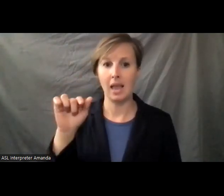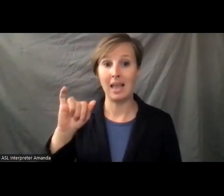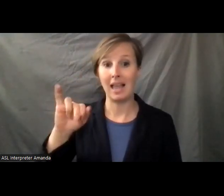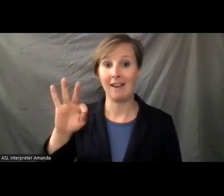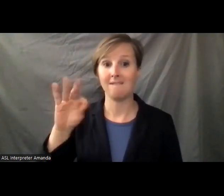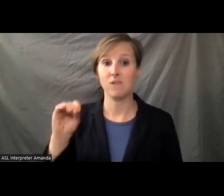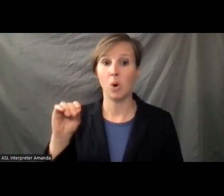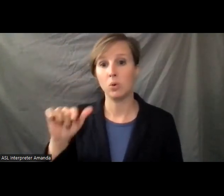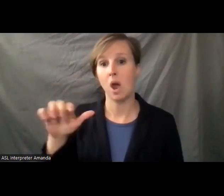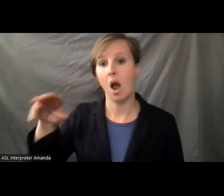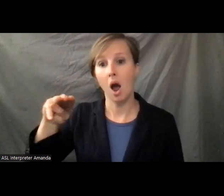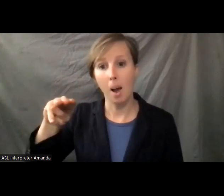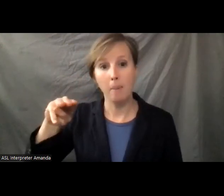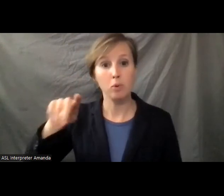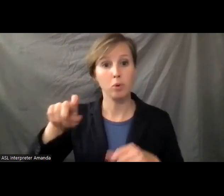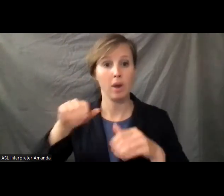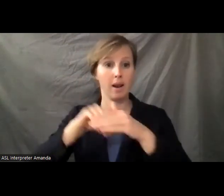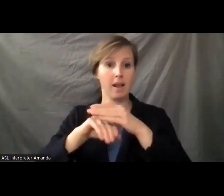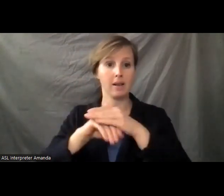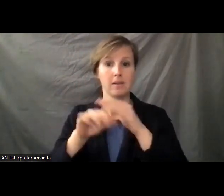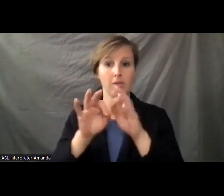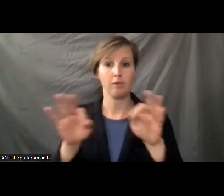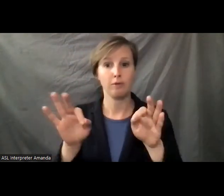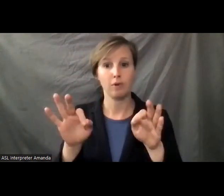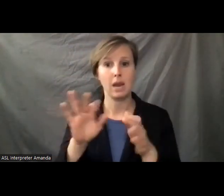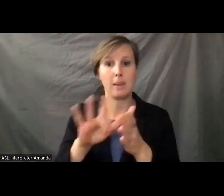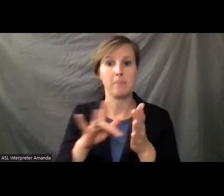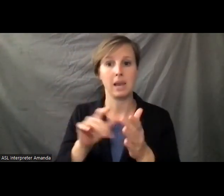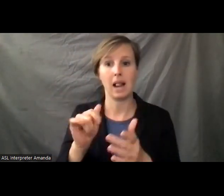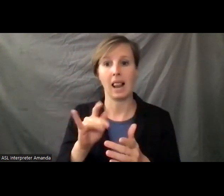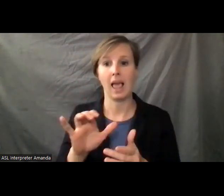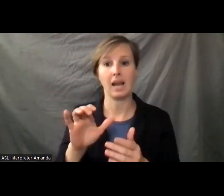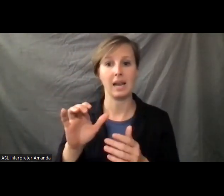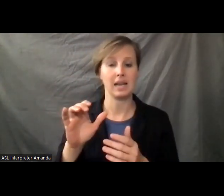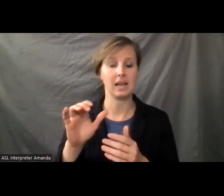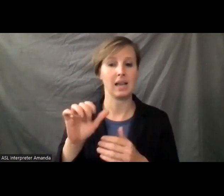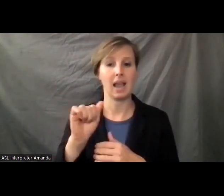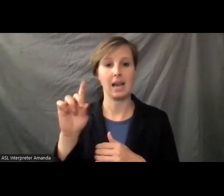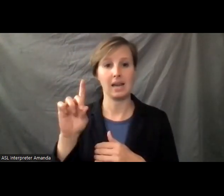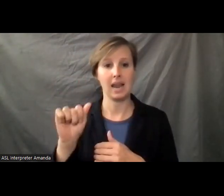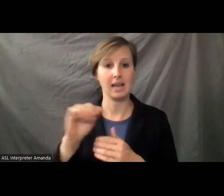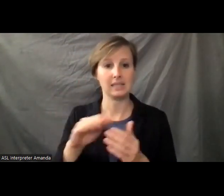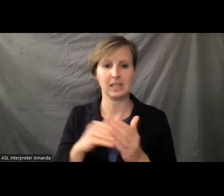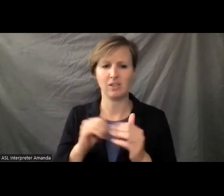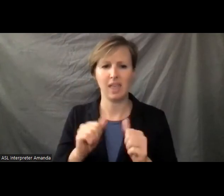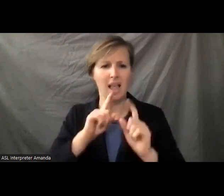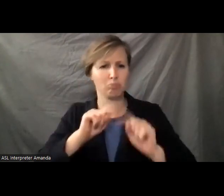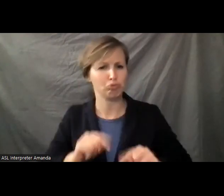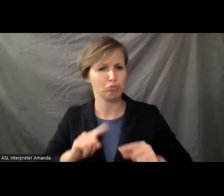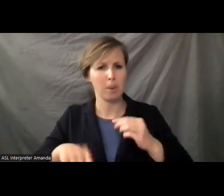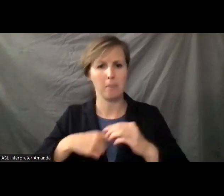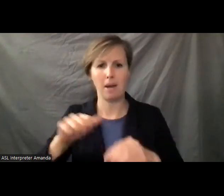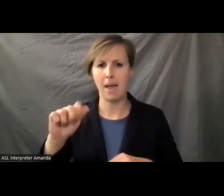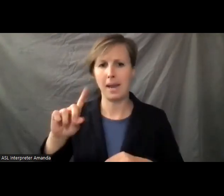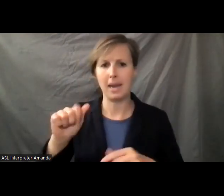.com, you can access the free Mid-Atlantic ADA Center. They can answer all kinds of questions about ADA